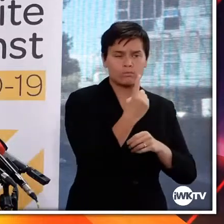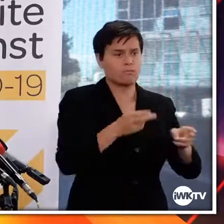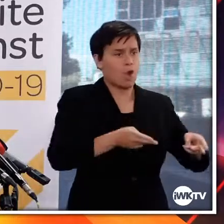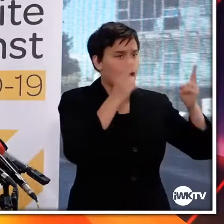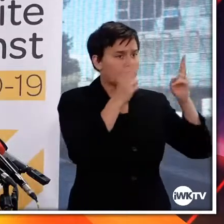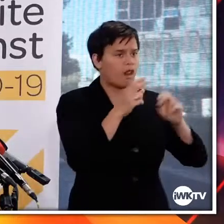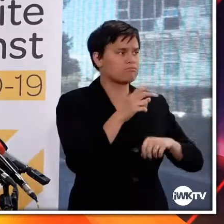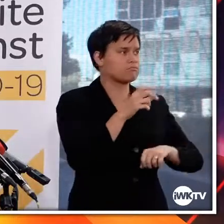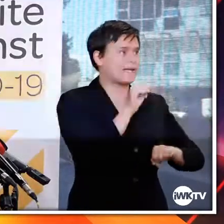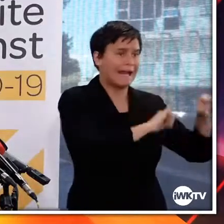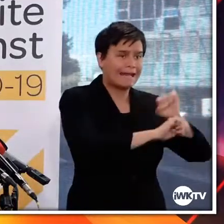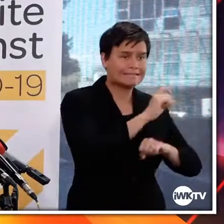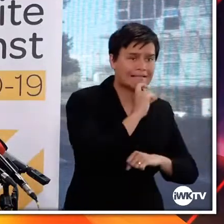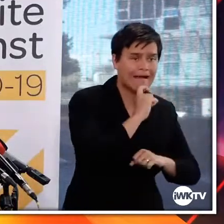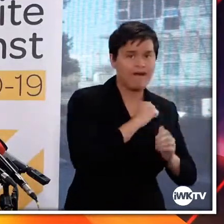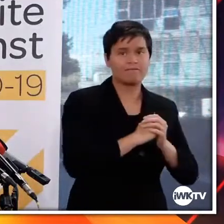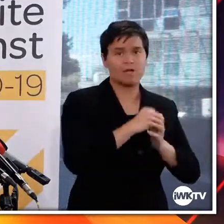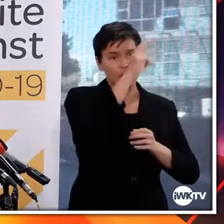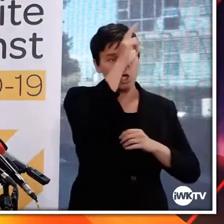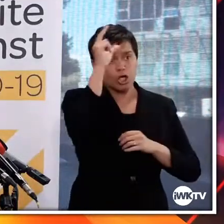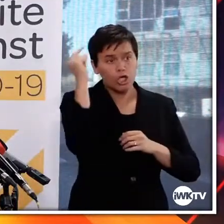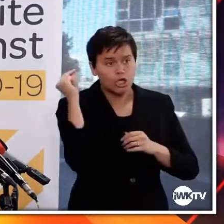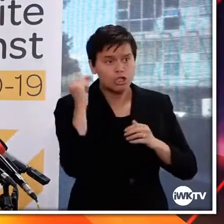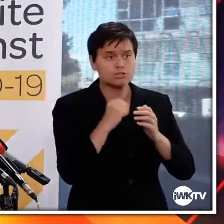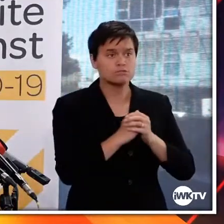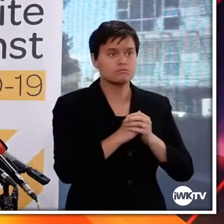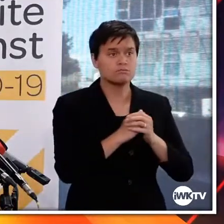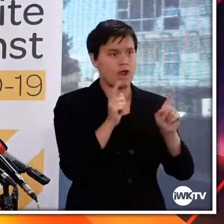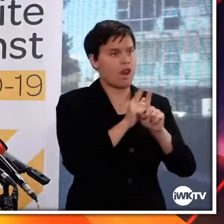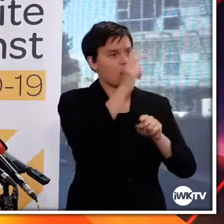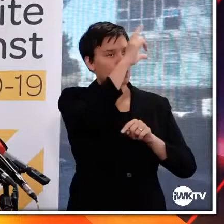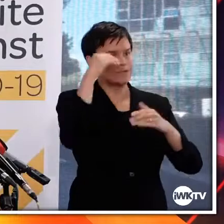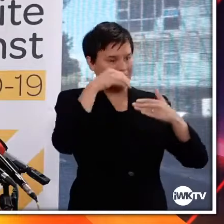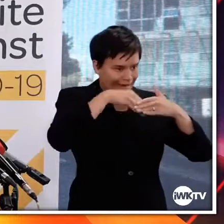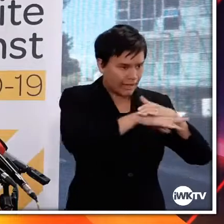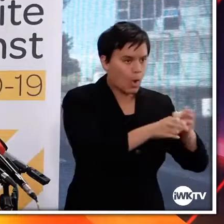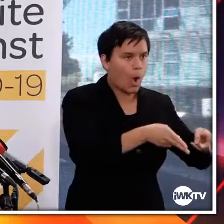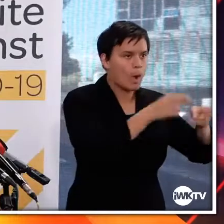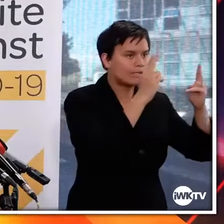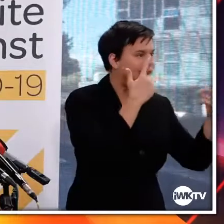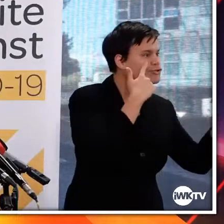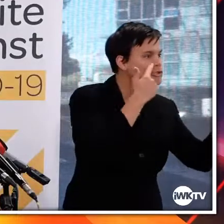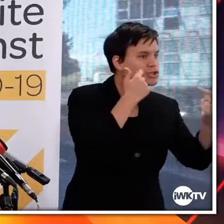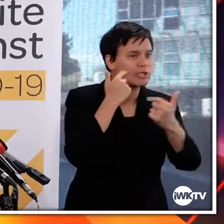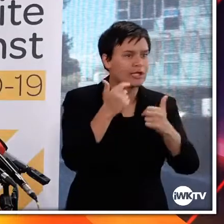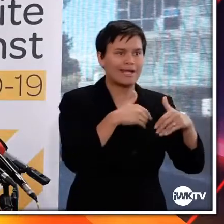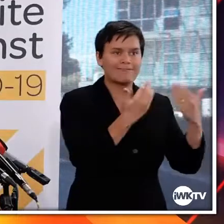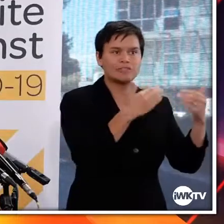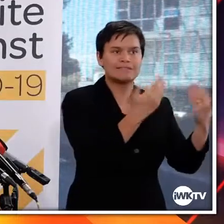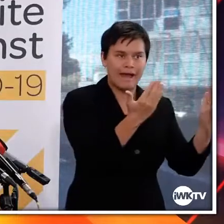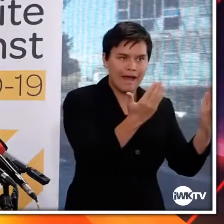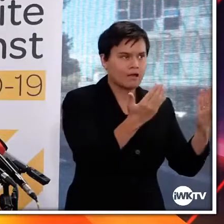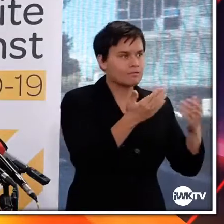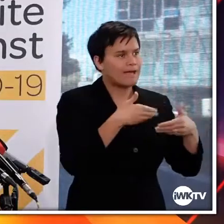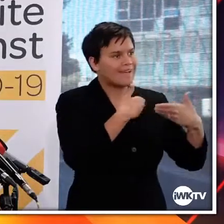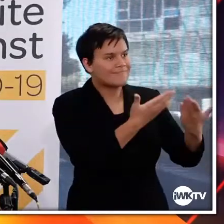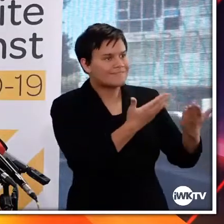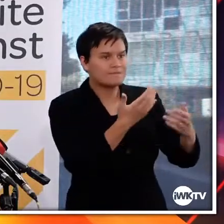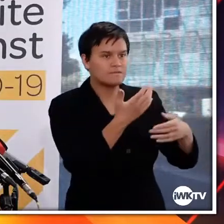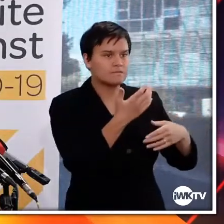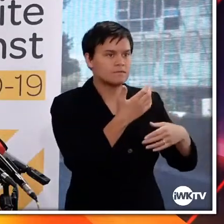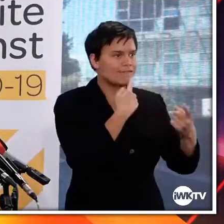facilities, the nurses and healthcare assistants that be the health checks and the COVID-19 testing,